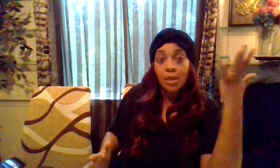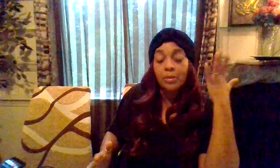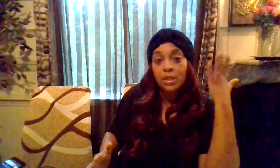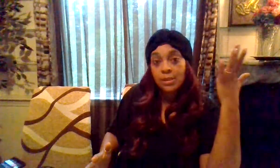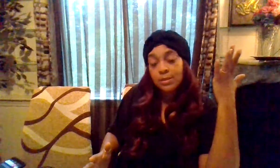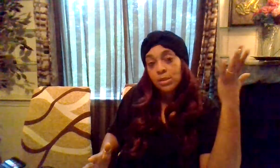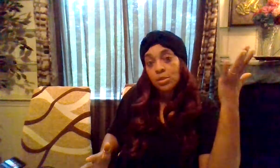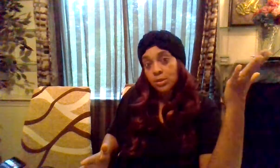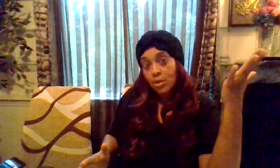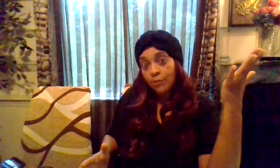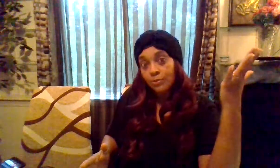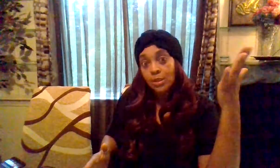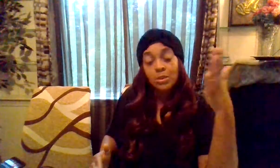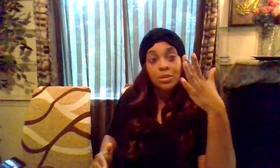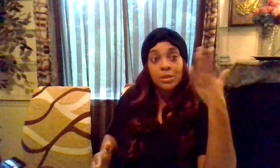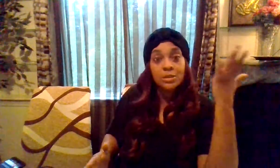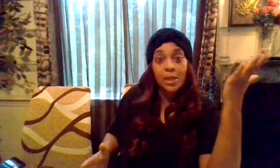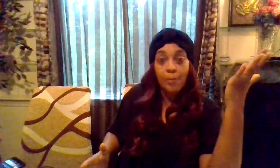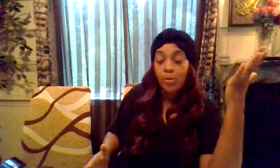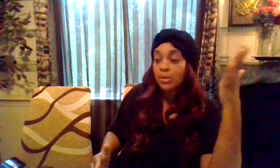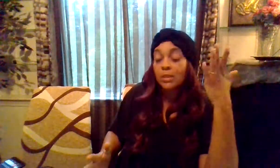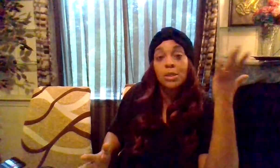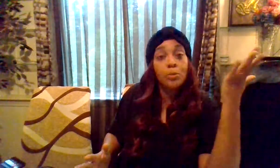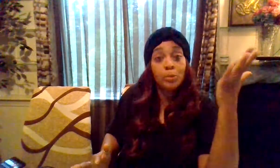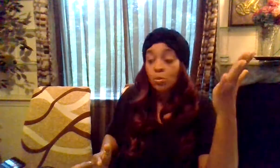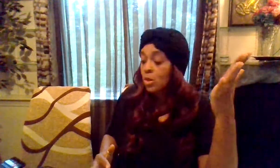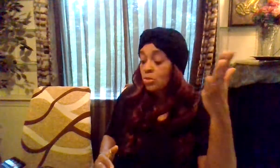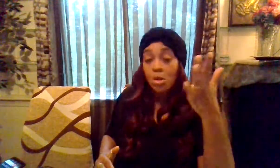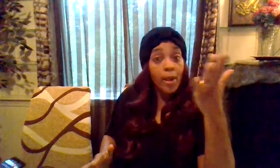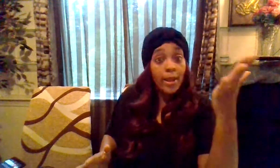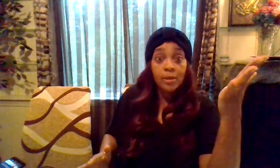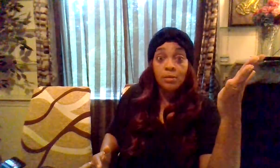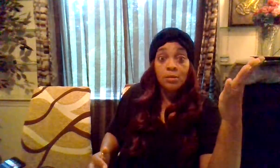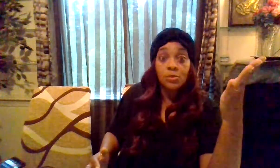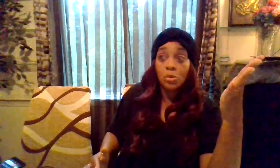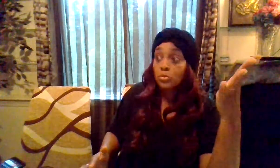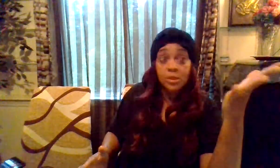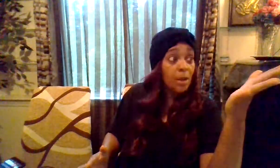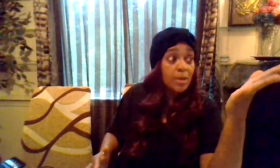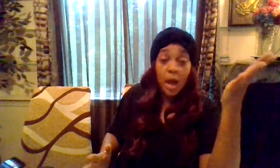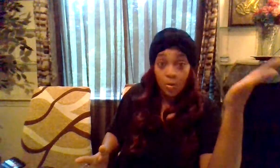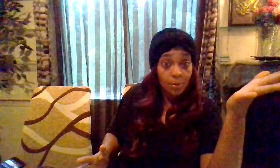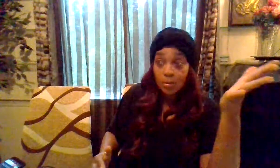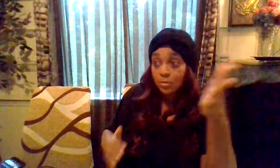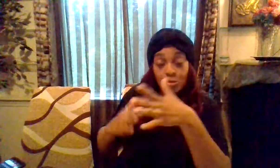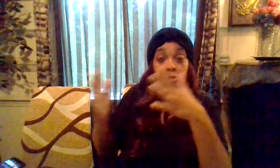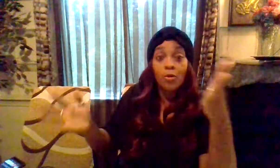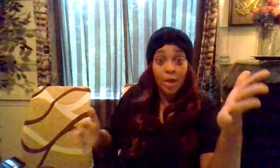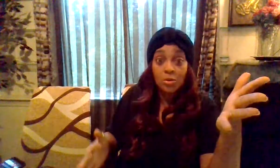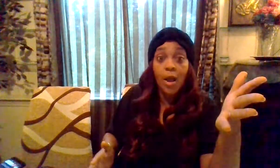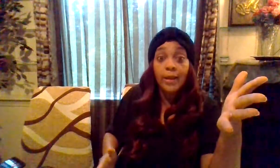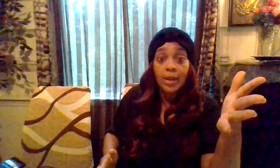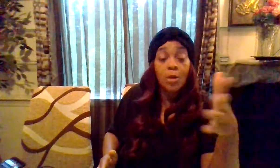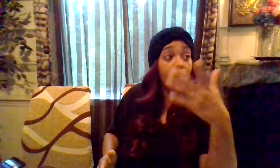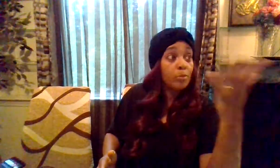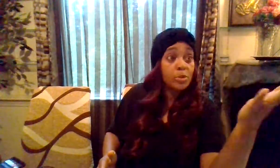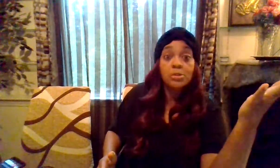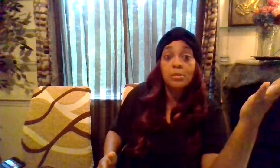be able to keep to yourself until it gets to that point because i'll tell people you know hey you know you tell me i'm gonna you know if i know i can help i'm bringing some